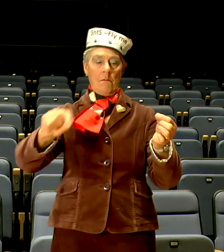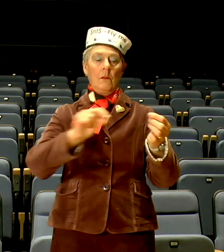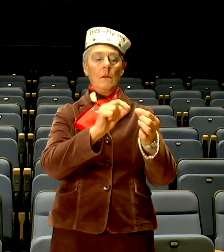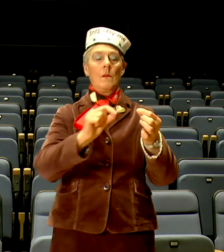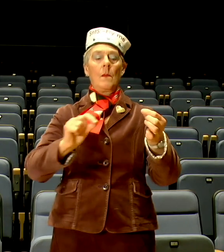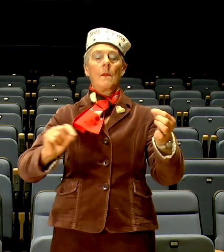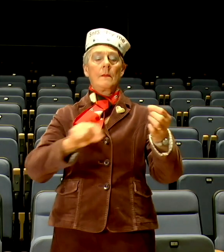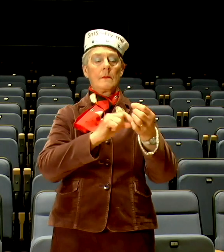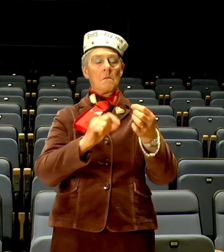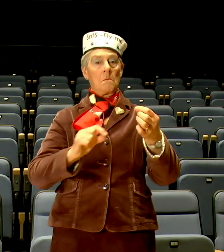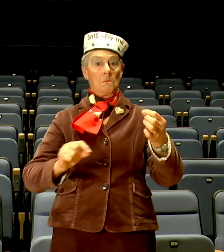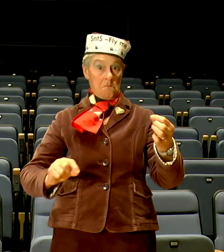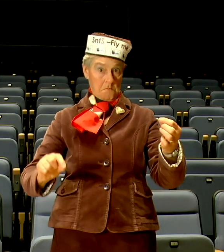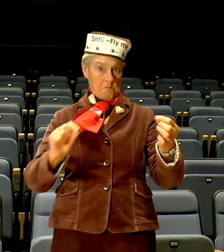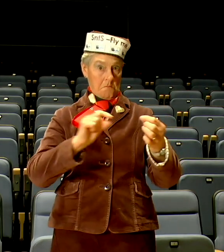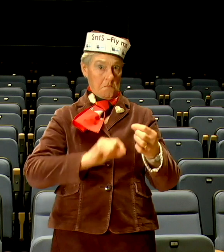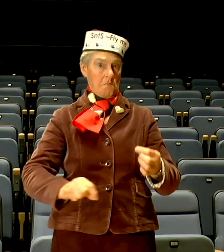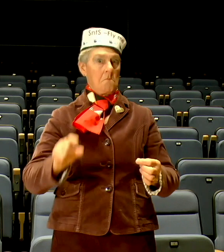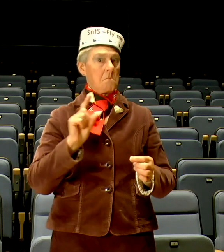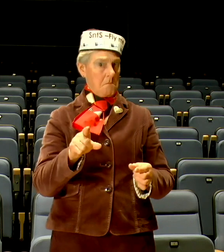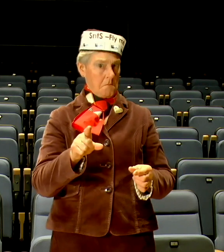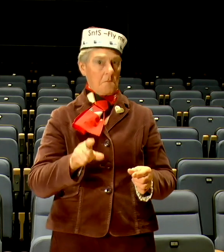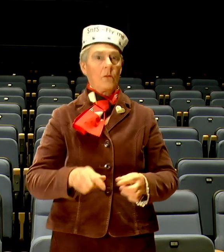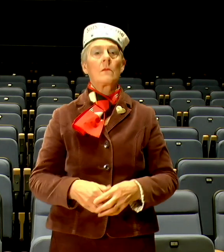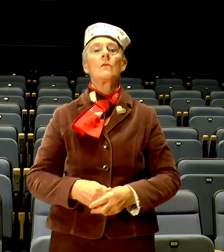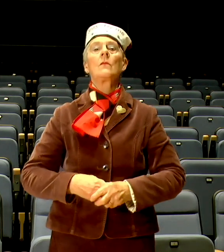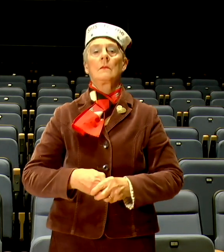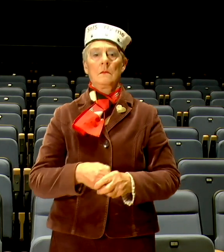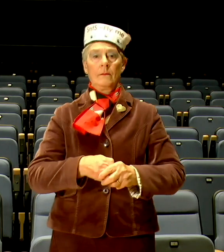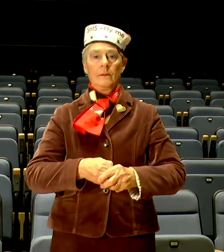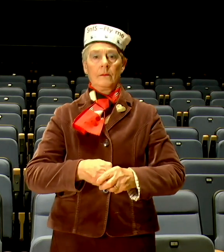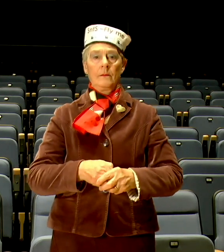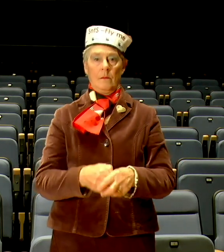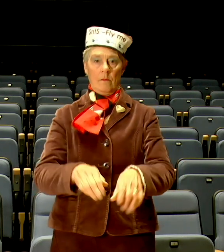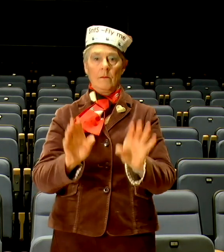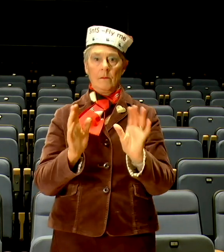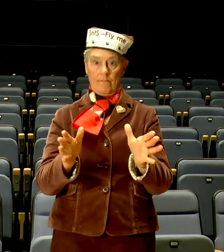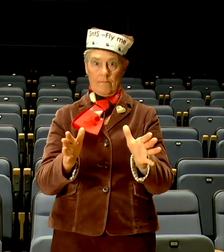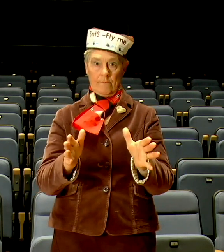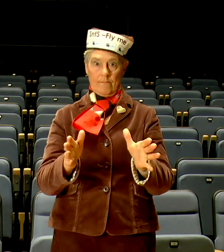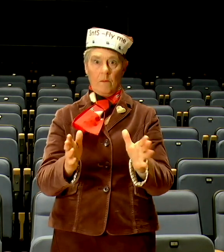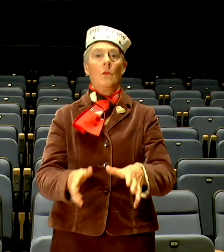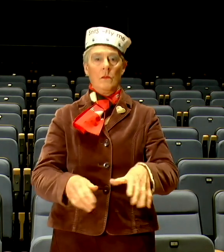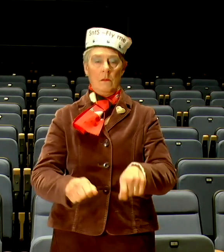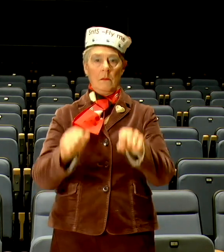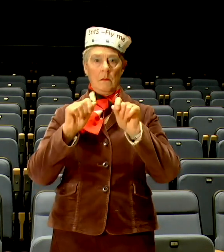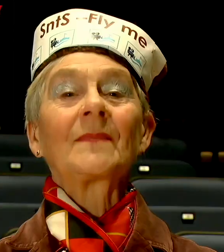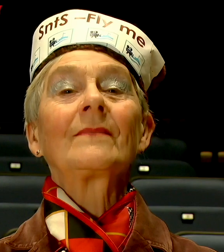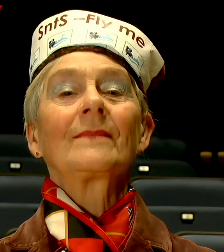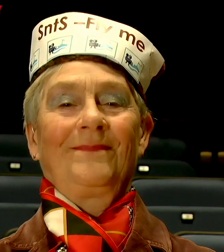evening's performance commences however, local council bylaws insist I go through, with you,